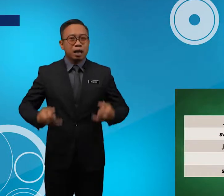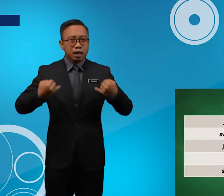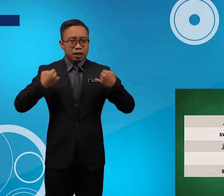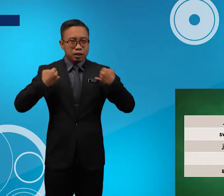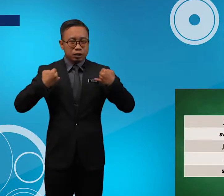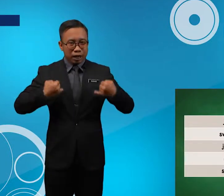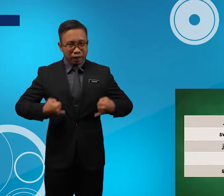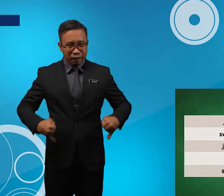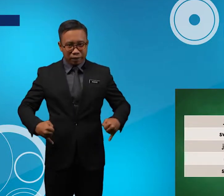Jacket